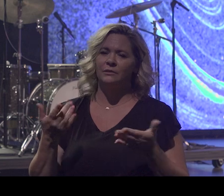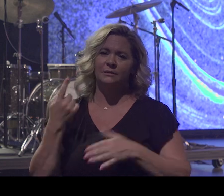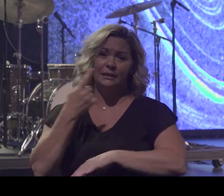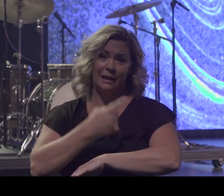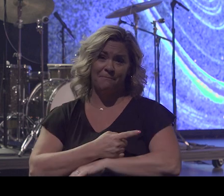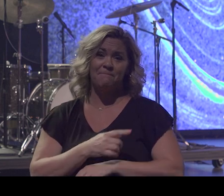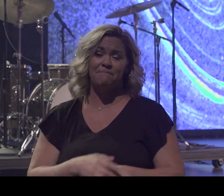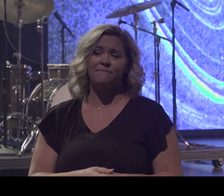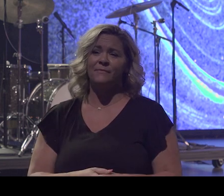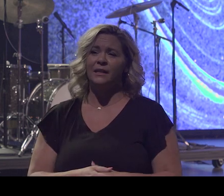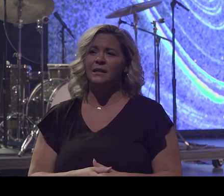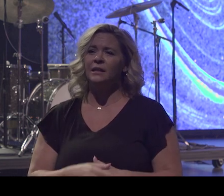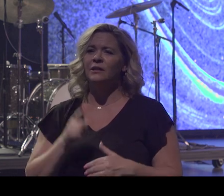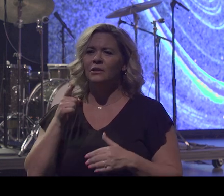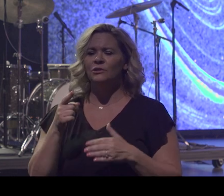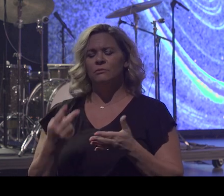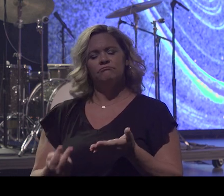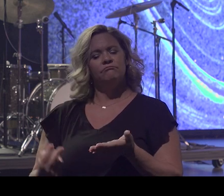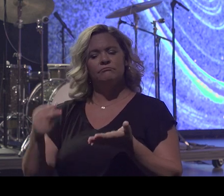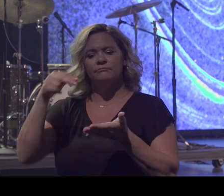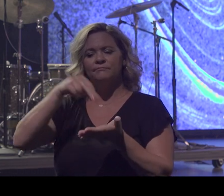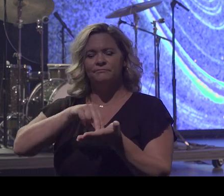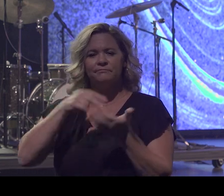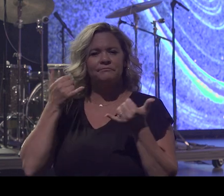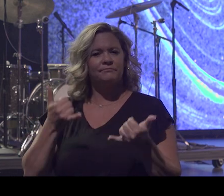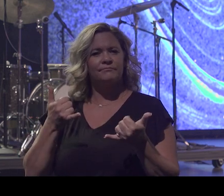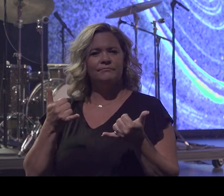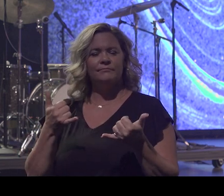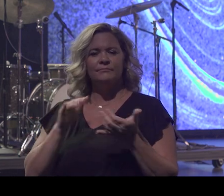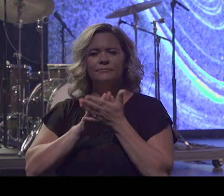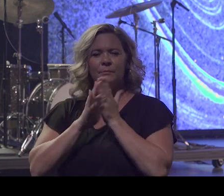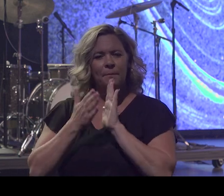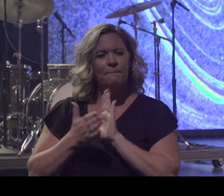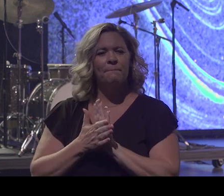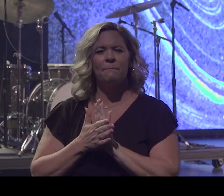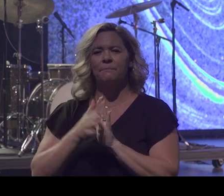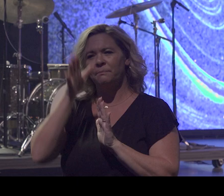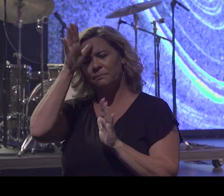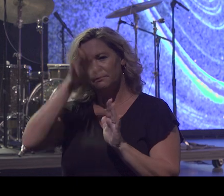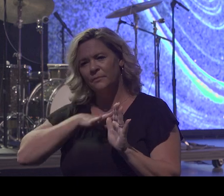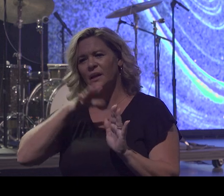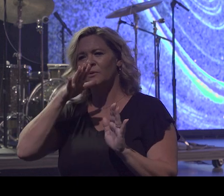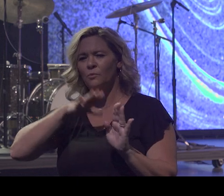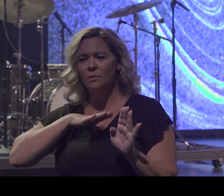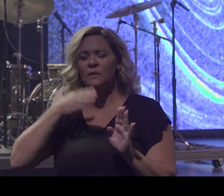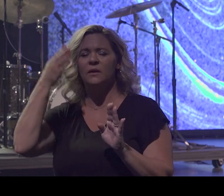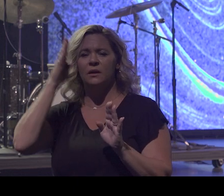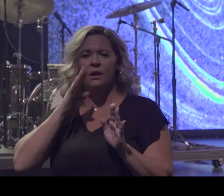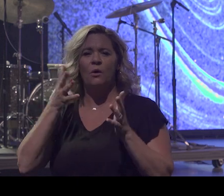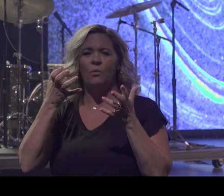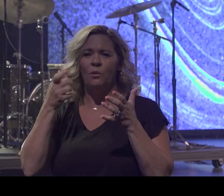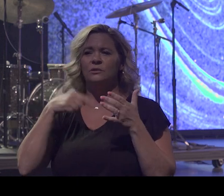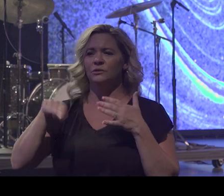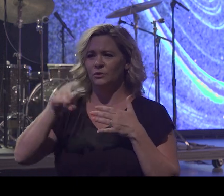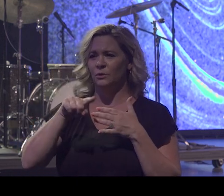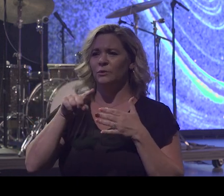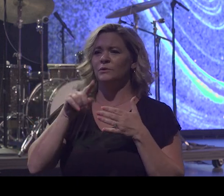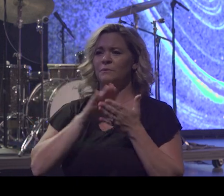that you must rise up and become the man, the woman that God wants you to be. It is so